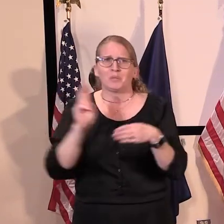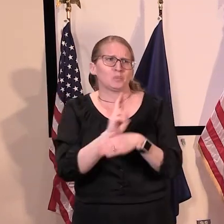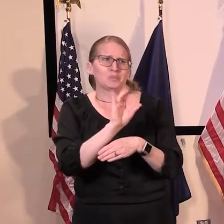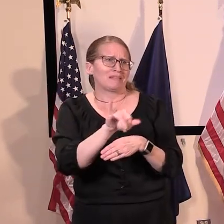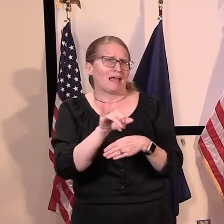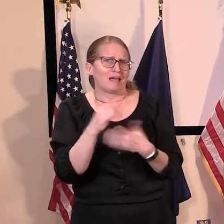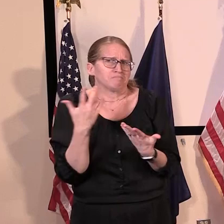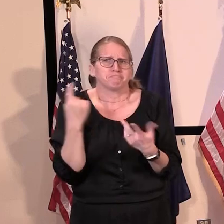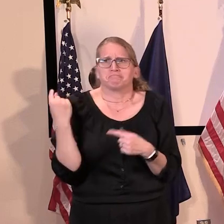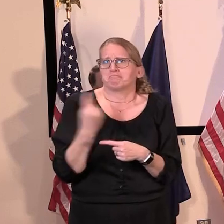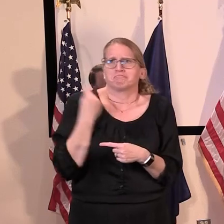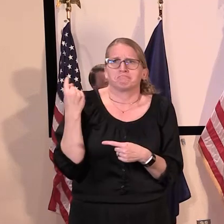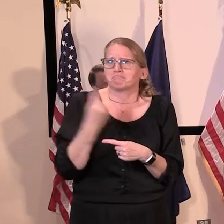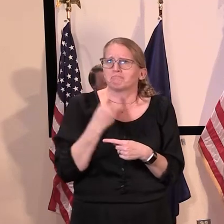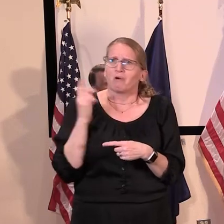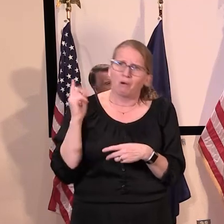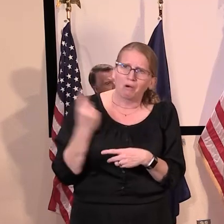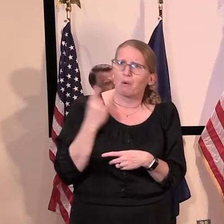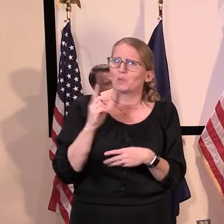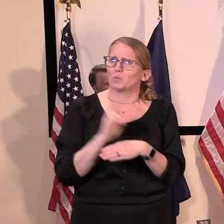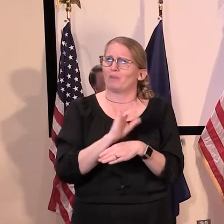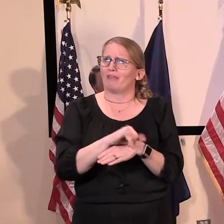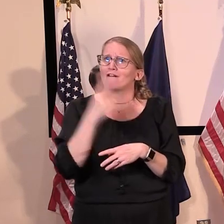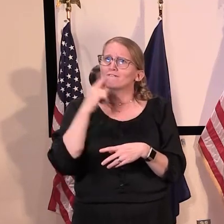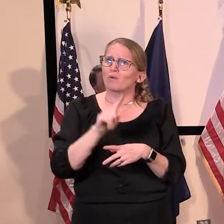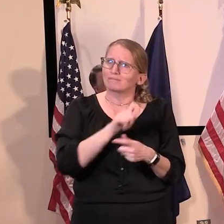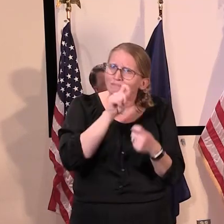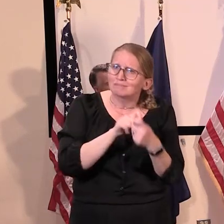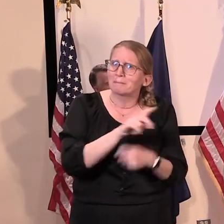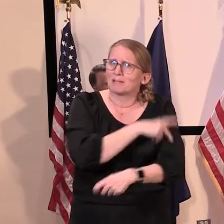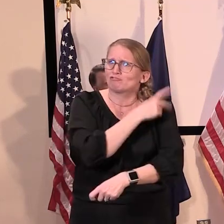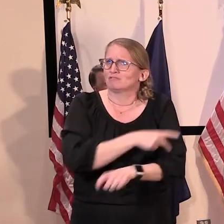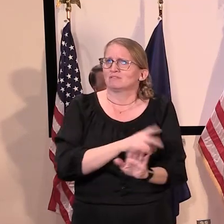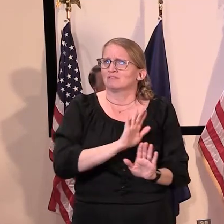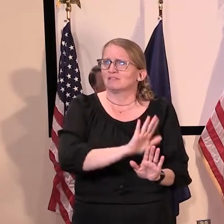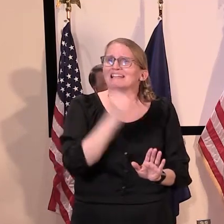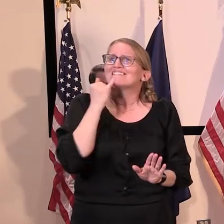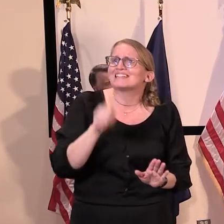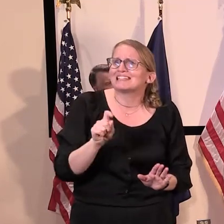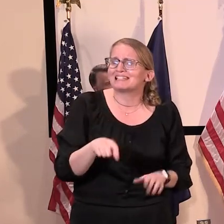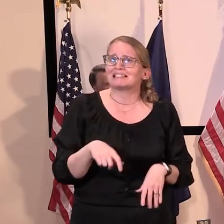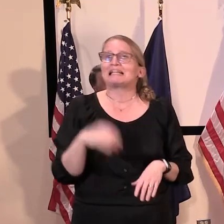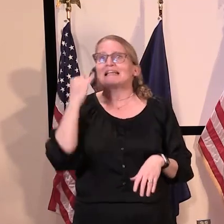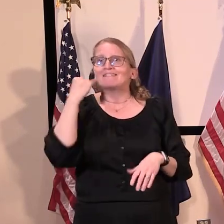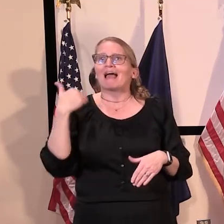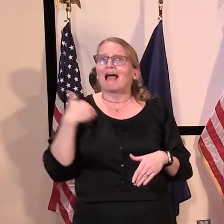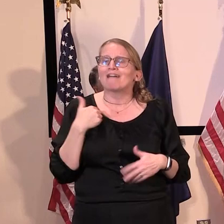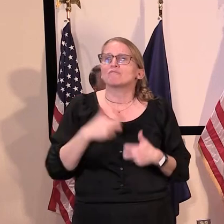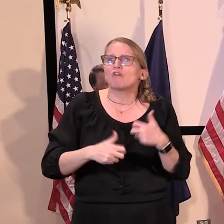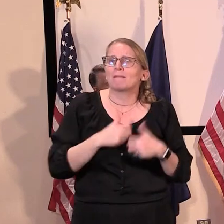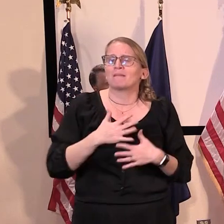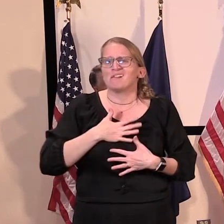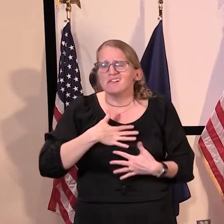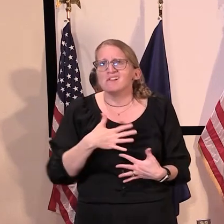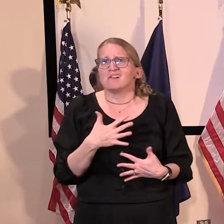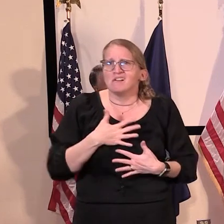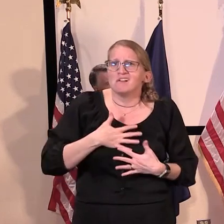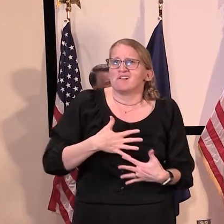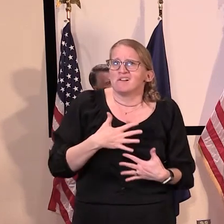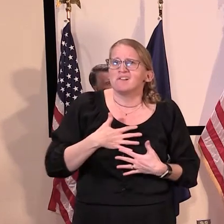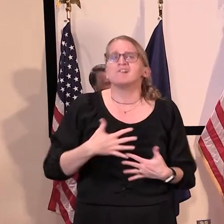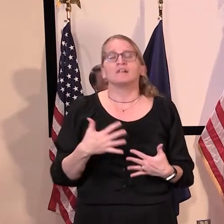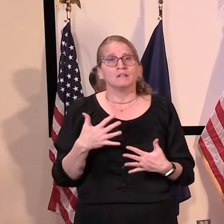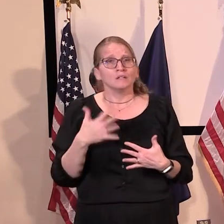So, um, even without saying what the cause of their respiratory difficulty was, it was often being